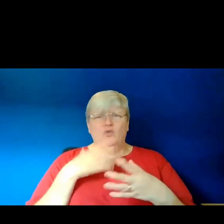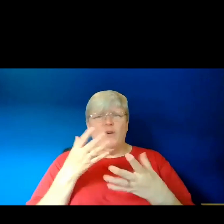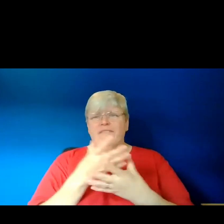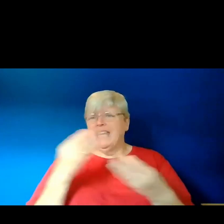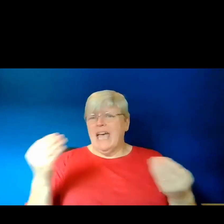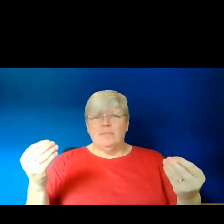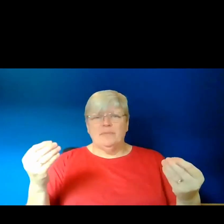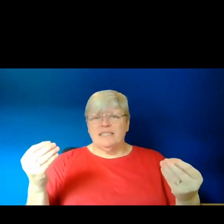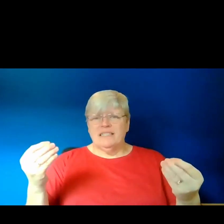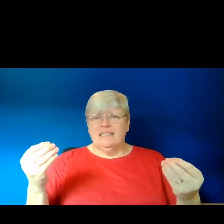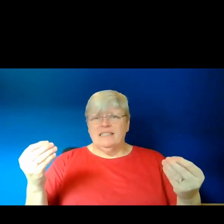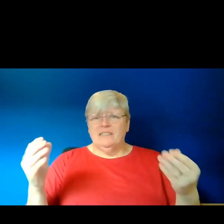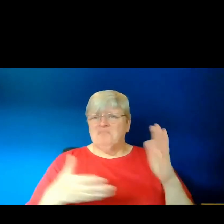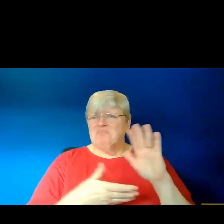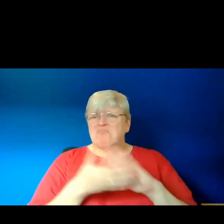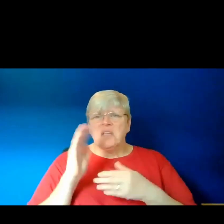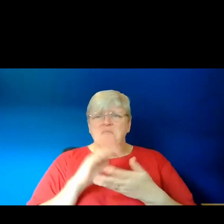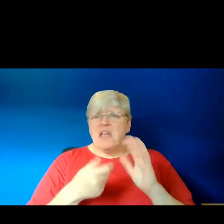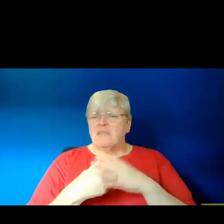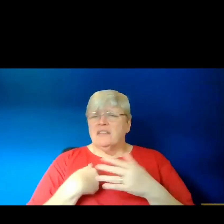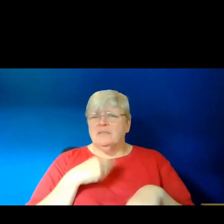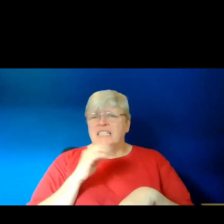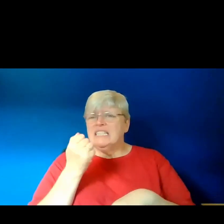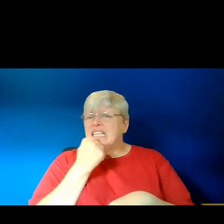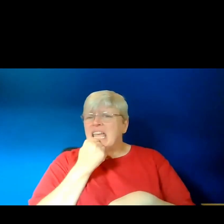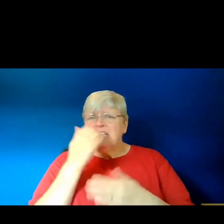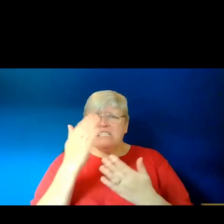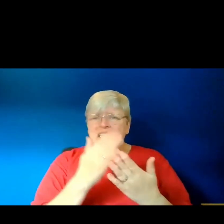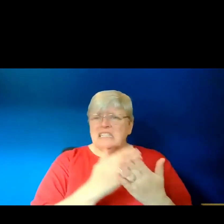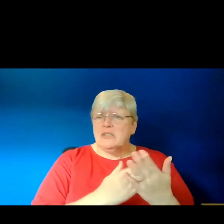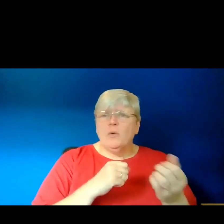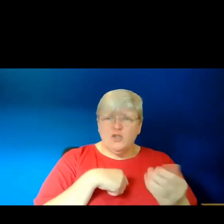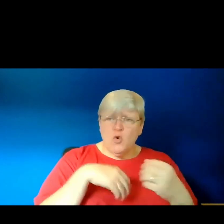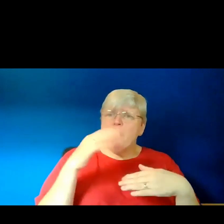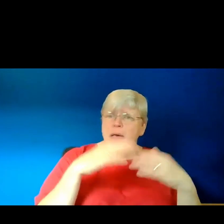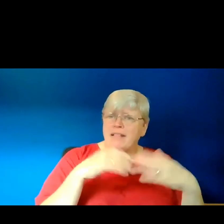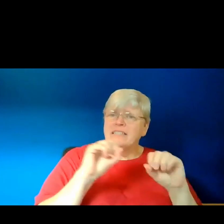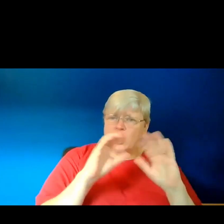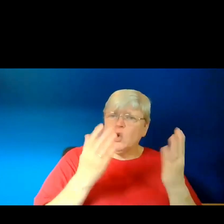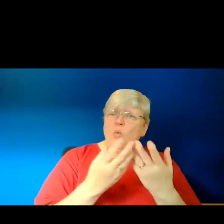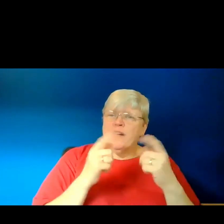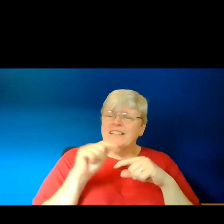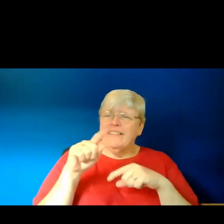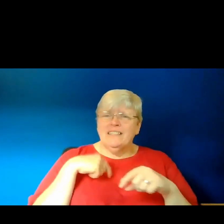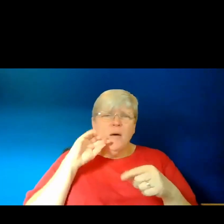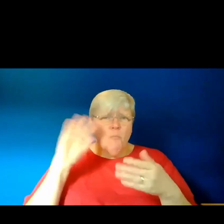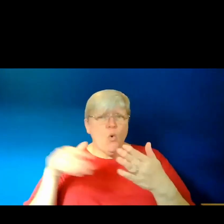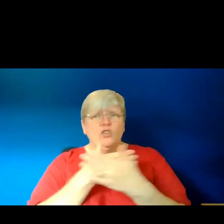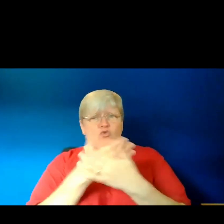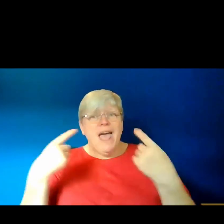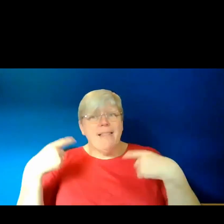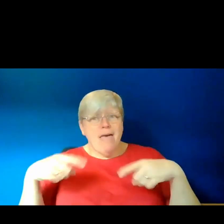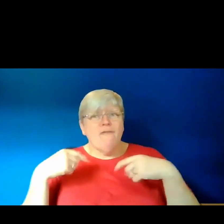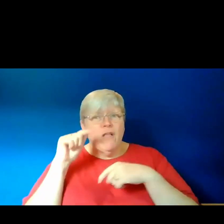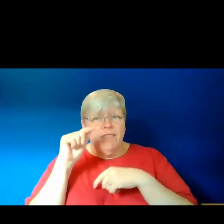and to play with chronology when building worlds like this, because poetry does allow for that. And